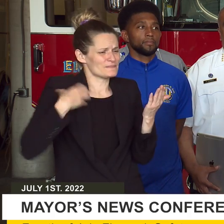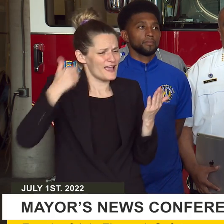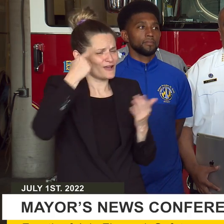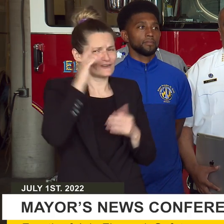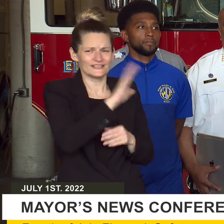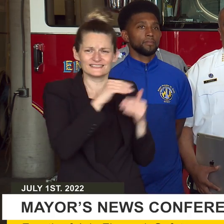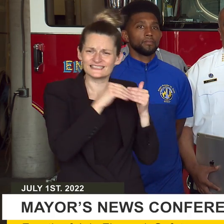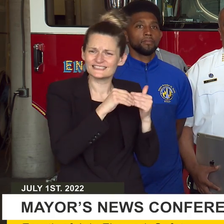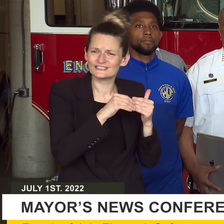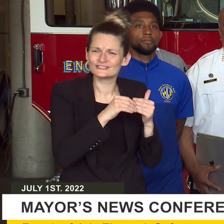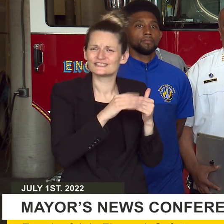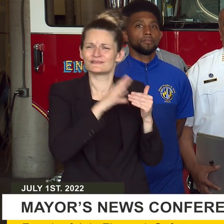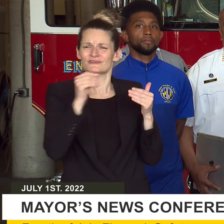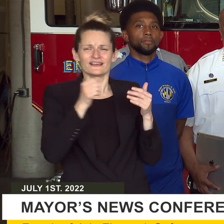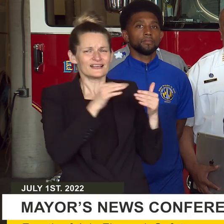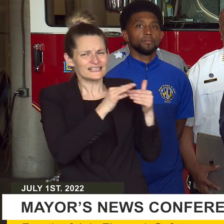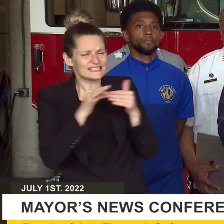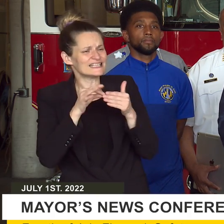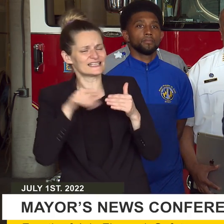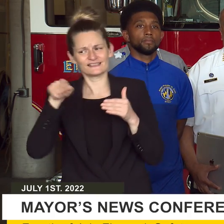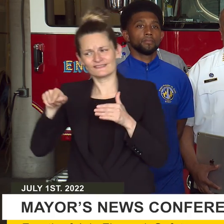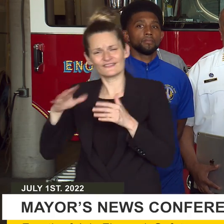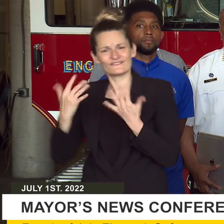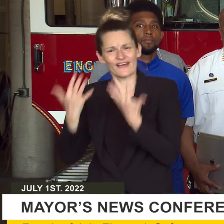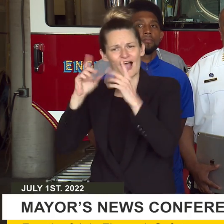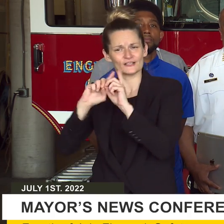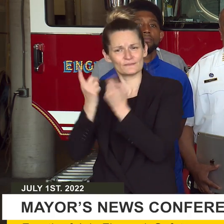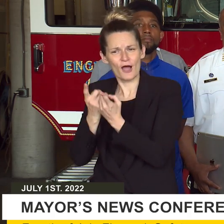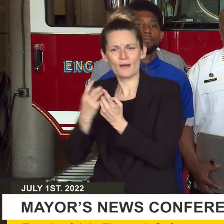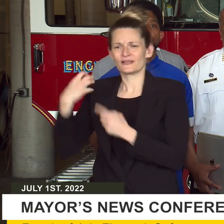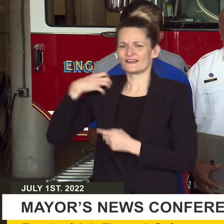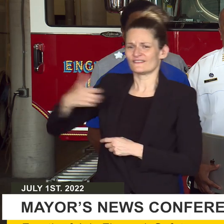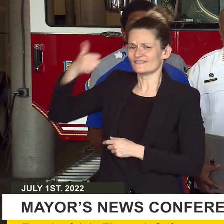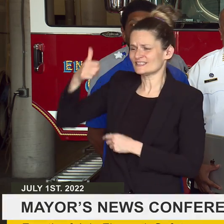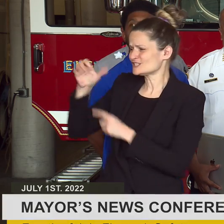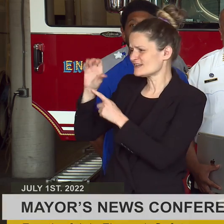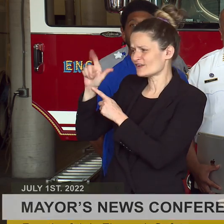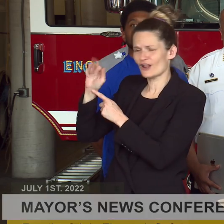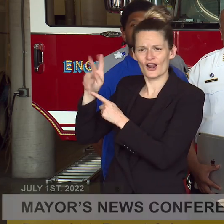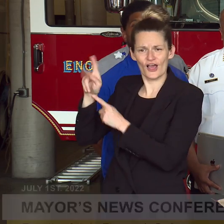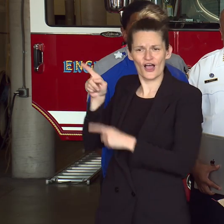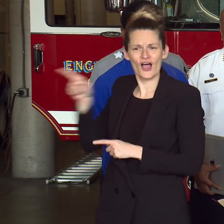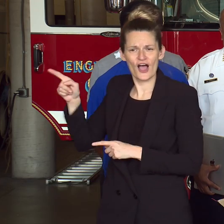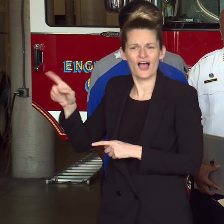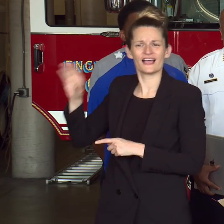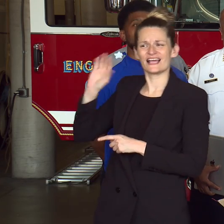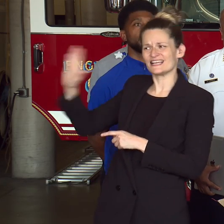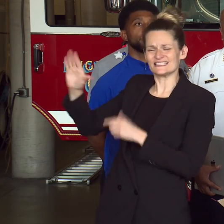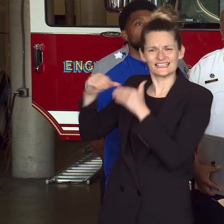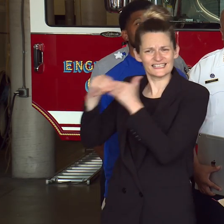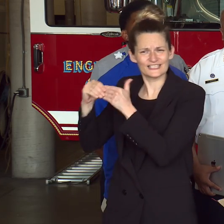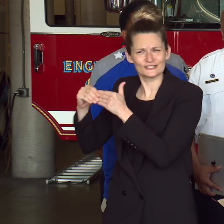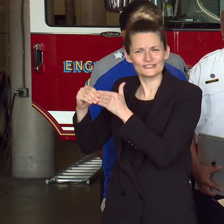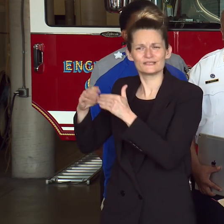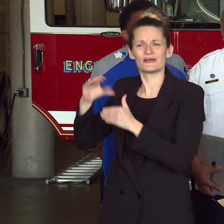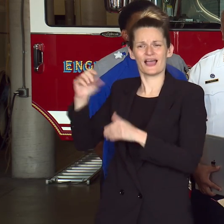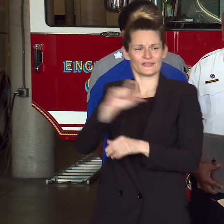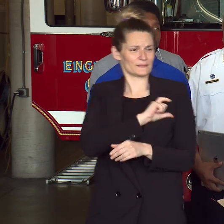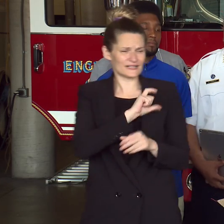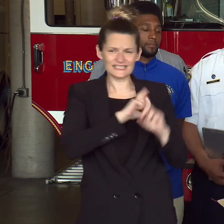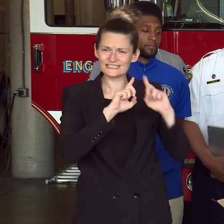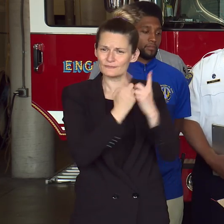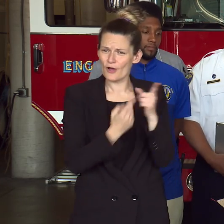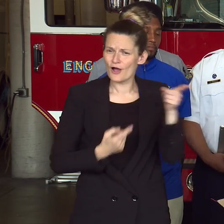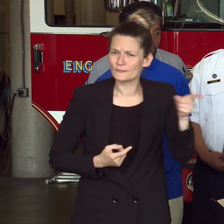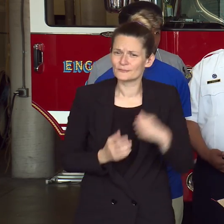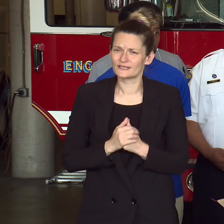the fire department, Assistant Chief Clark, for your leadership, as well as to the Baltimore Police Department. And with that, I'm going to call